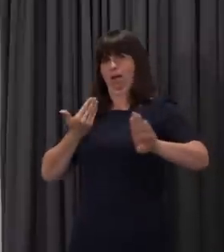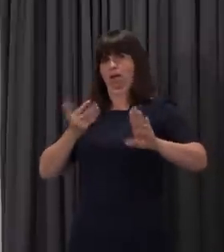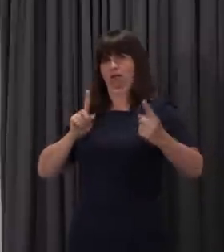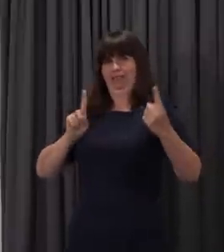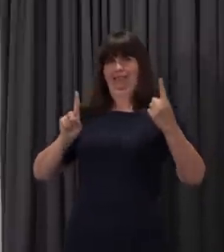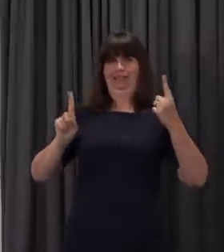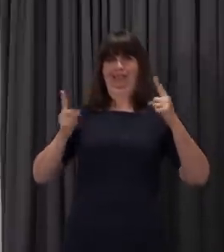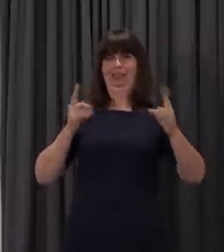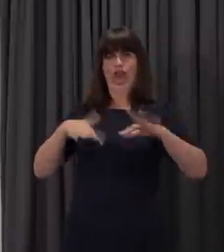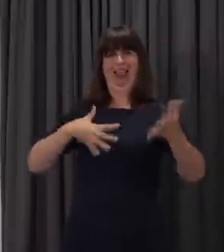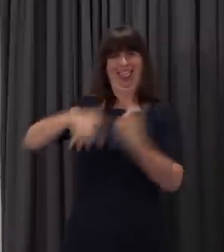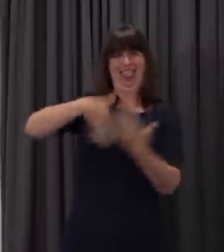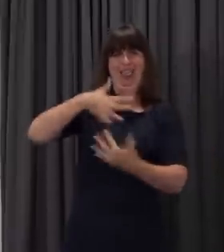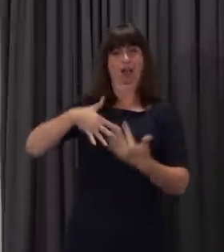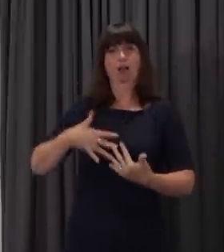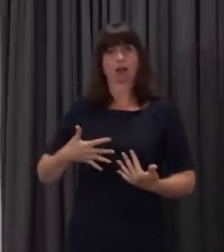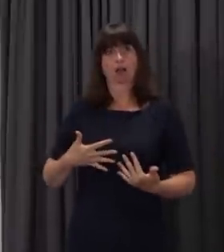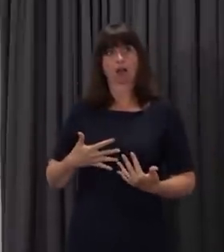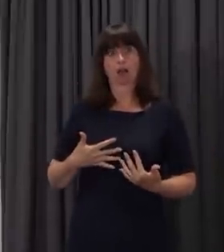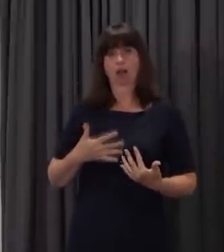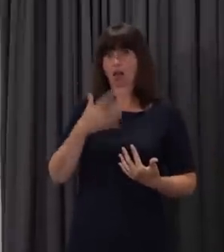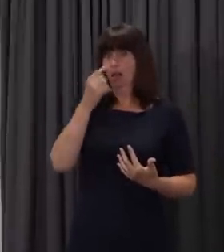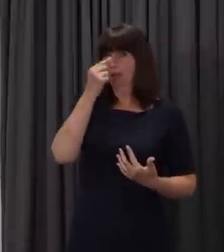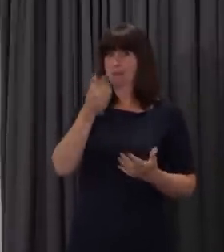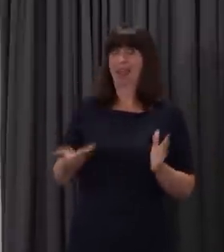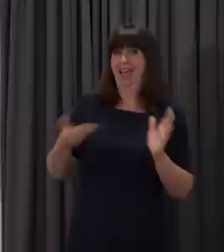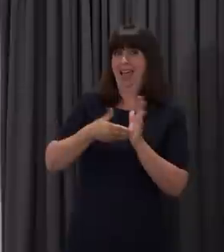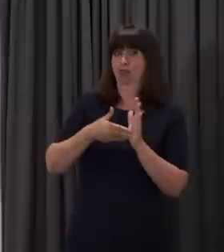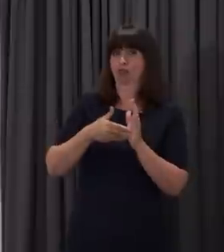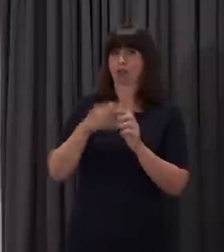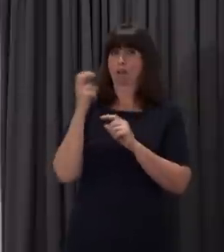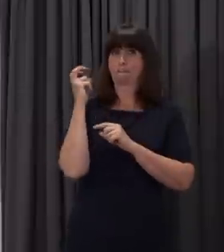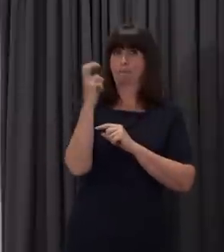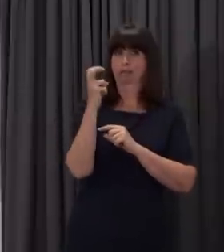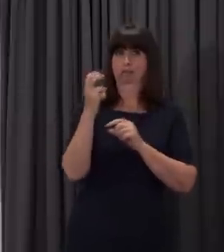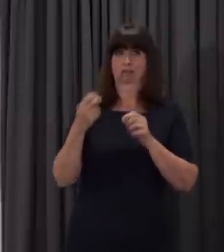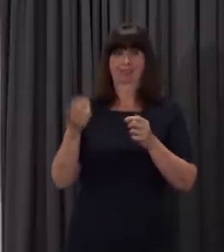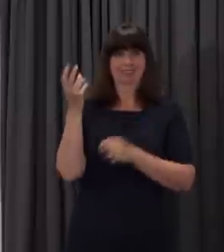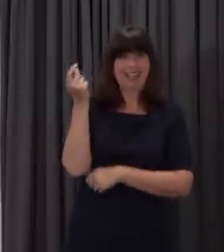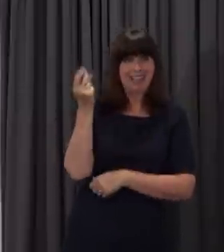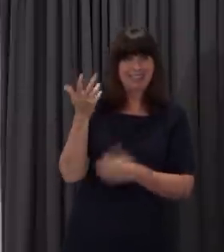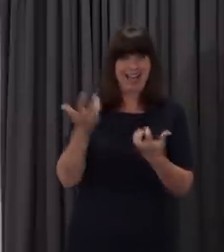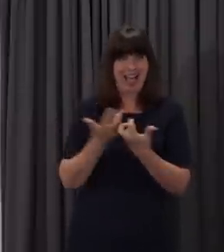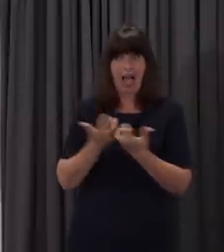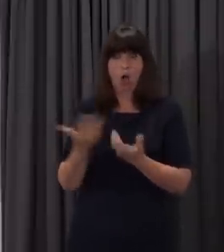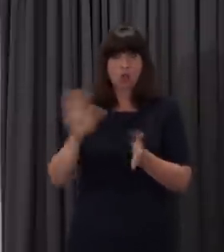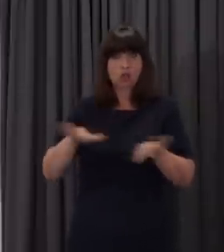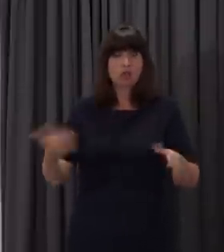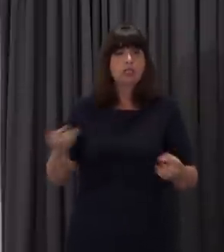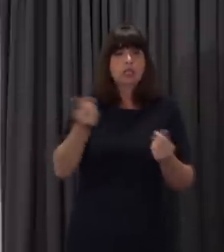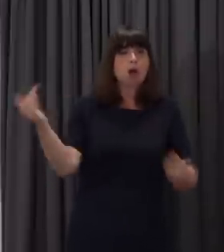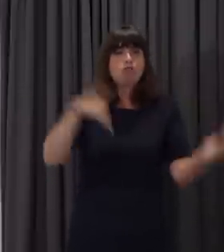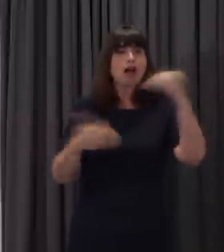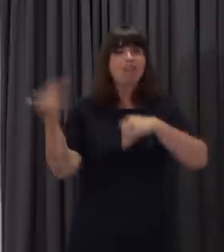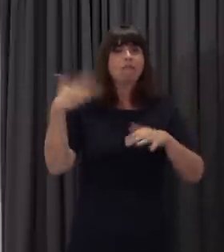Some of these counselors have said that they will potentially have to double the number of buses that they need. And I assume things like taxi services and other methods of transport